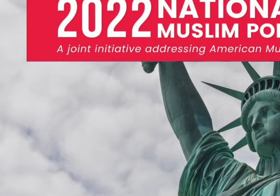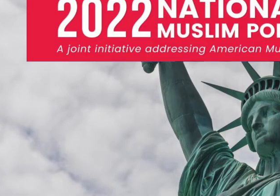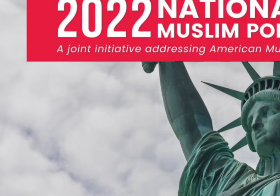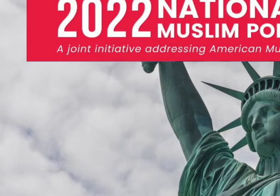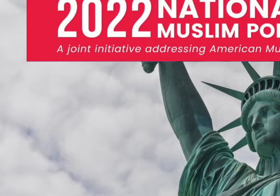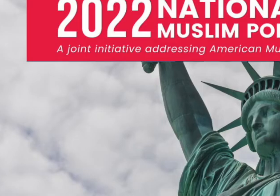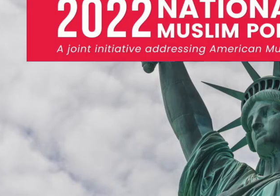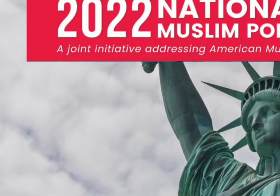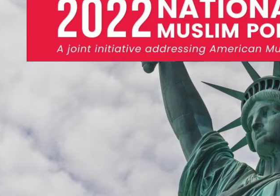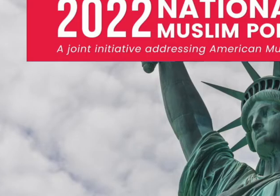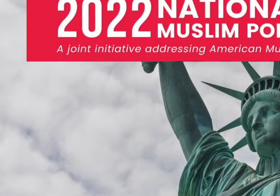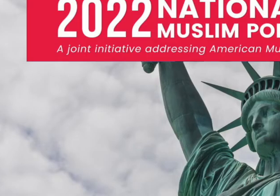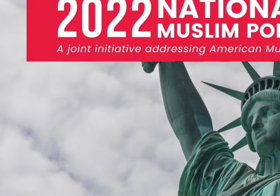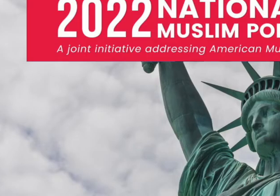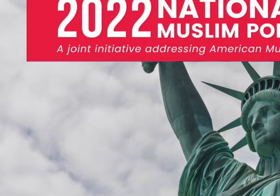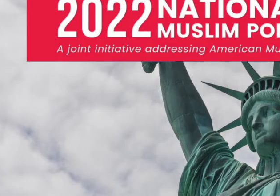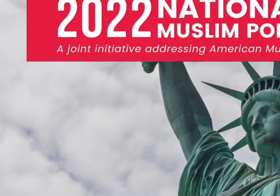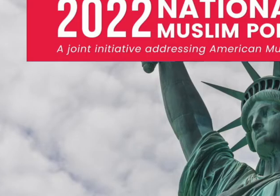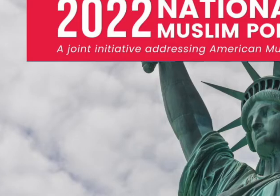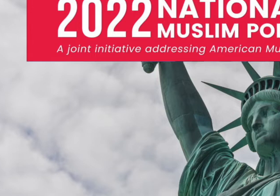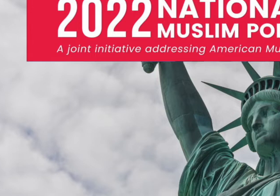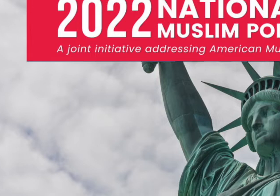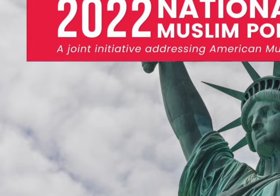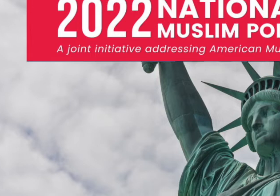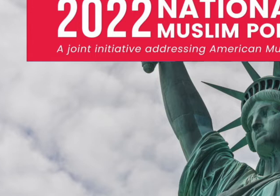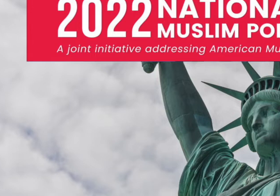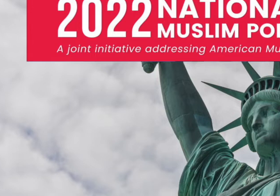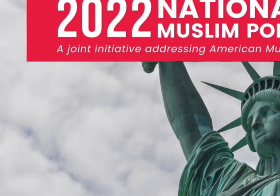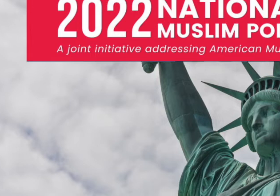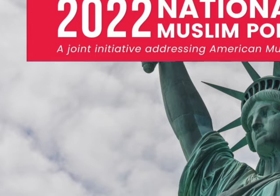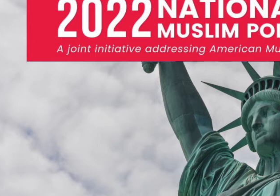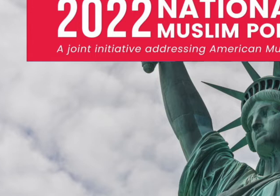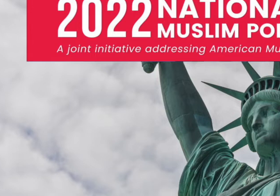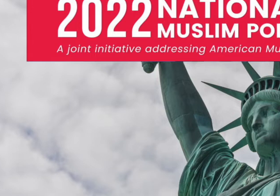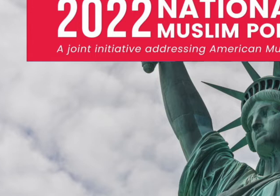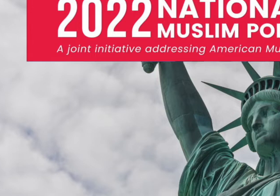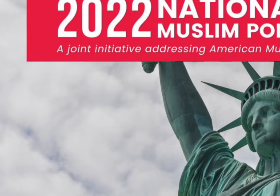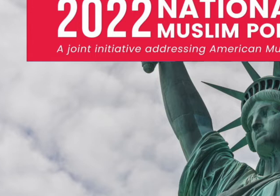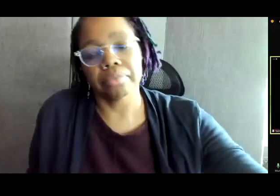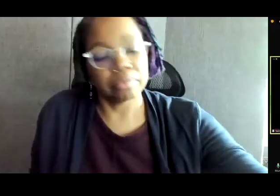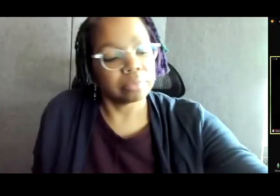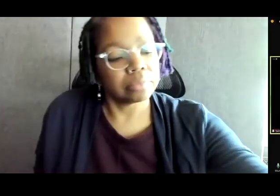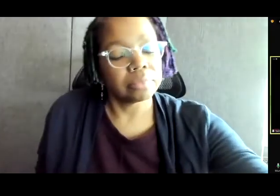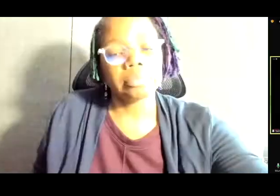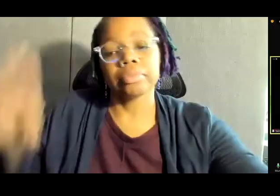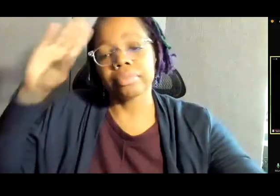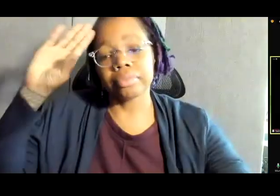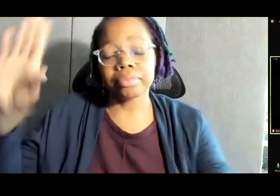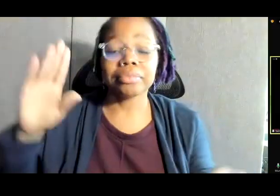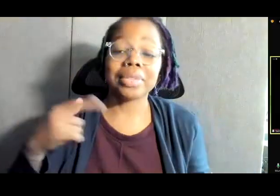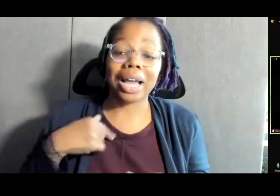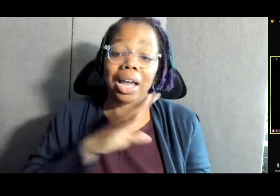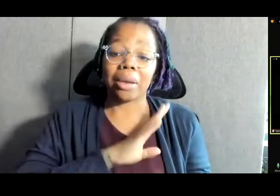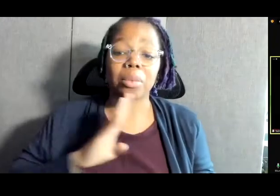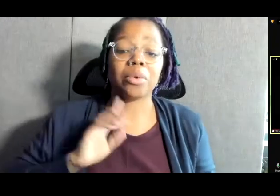Good afternoon, ladies and gentlemen. My name is Mohammed Abdul Qader, founder and principal of Radio Global Advisory. I'm also a board